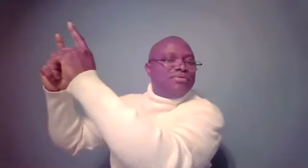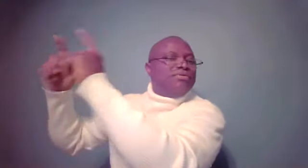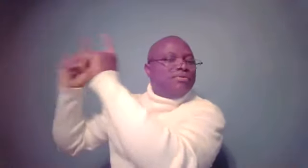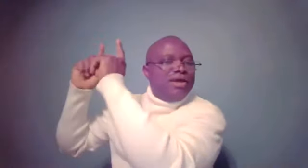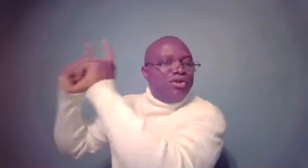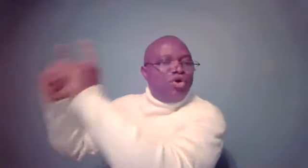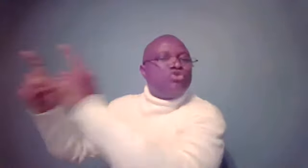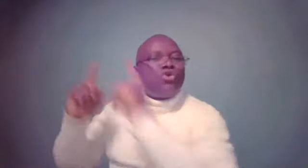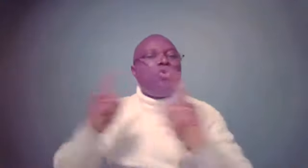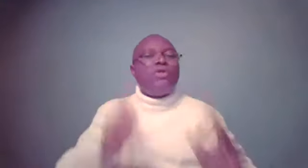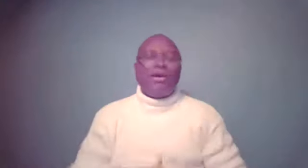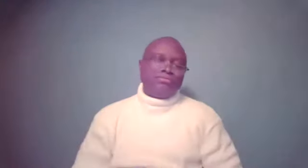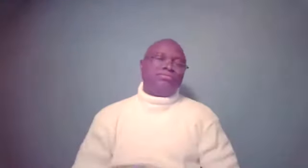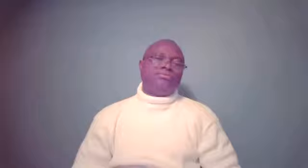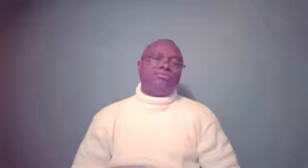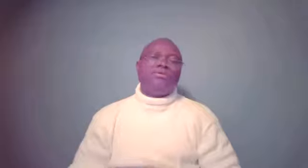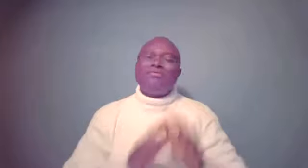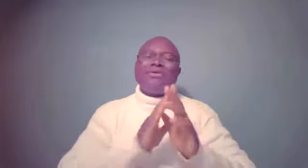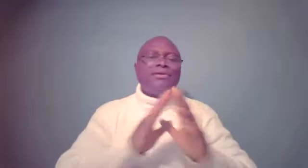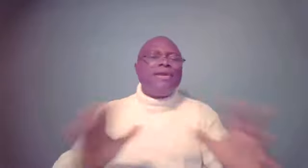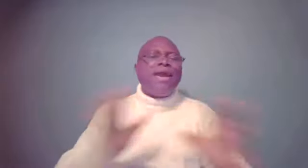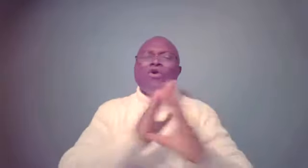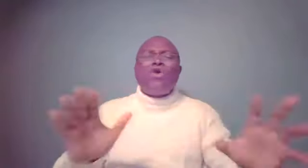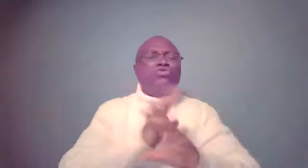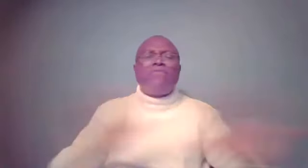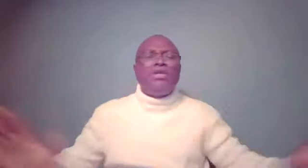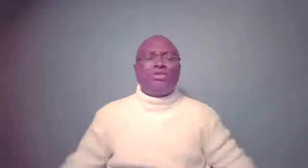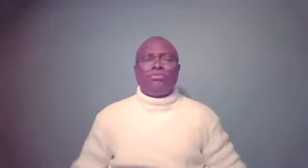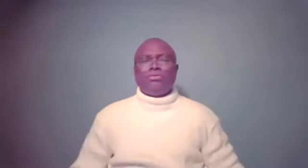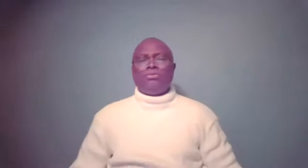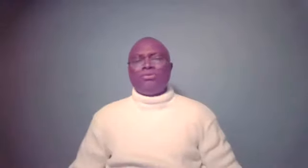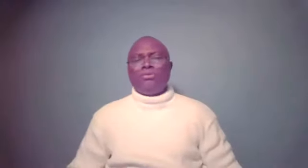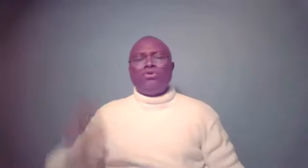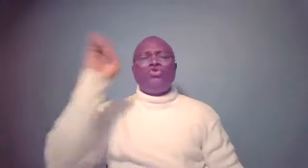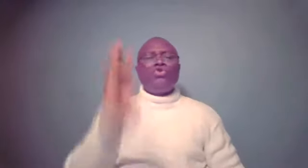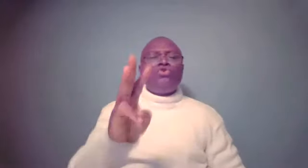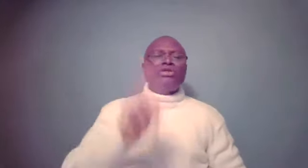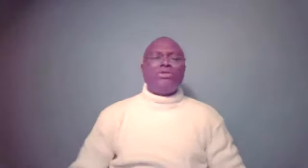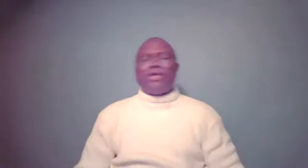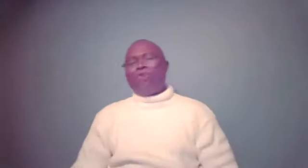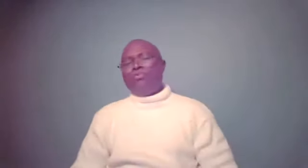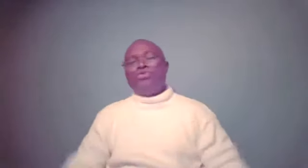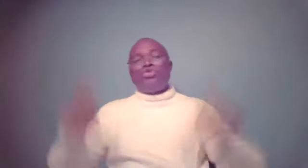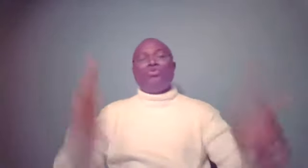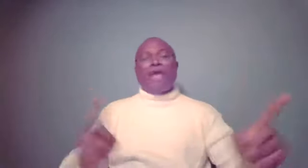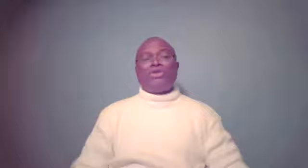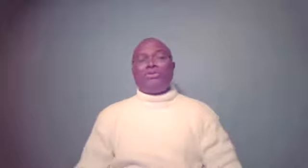And the Lord told her. Clear court revelation. Two nations are in your womb. Two nations.